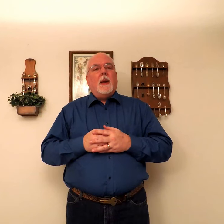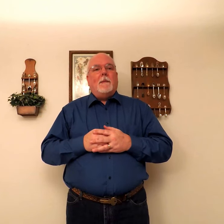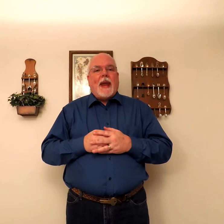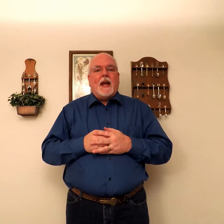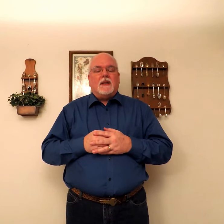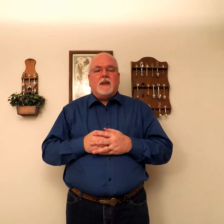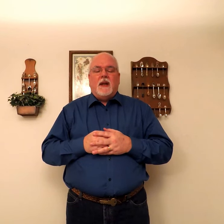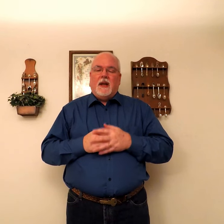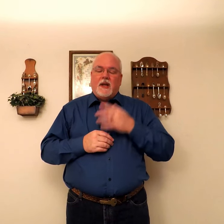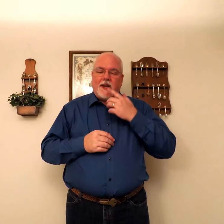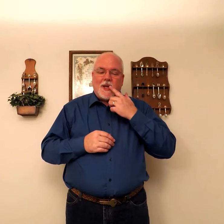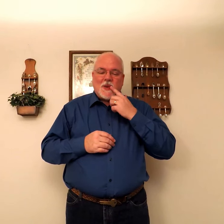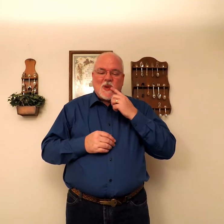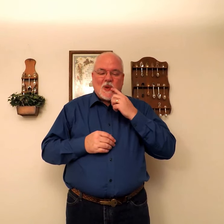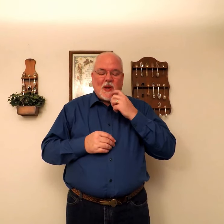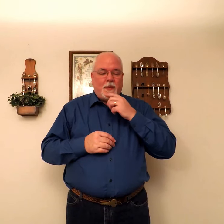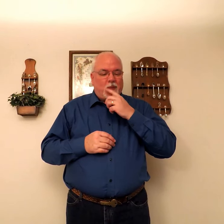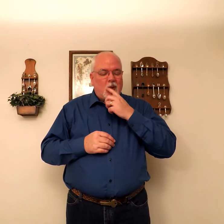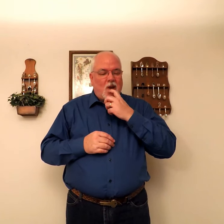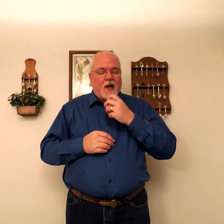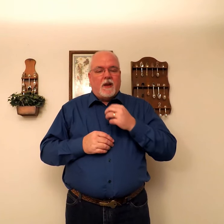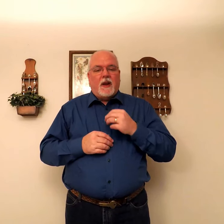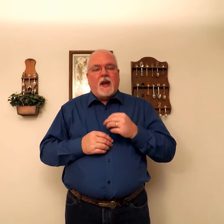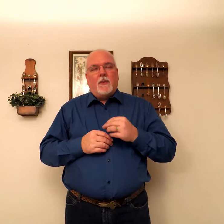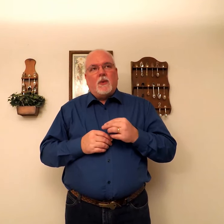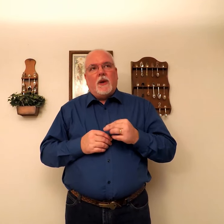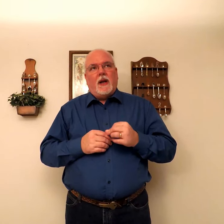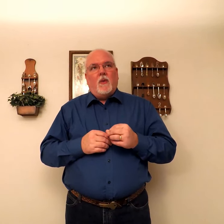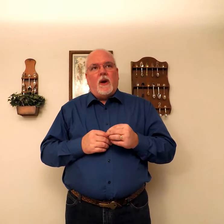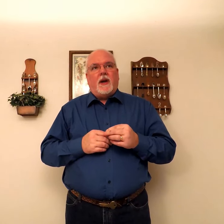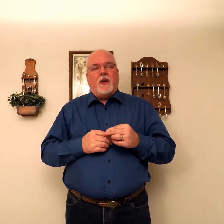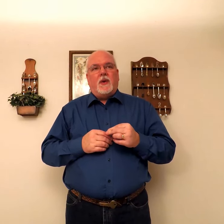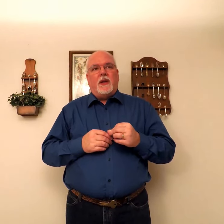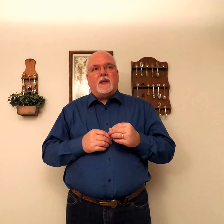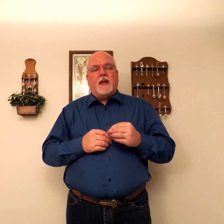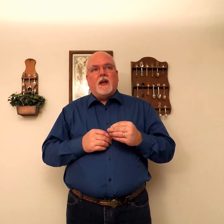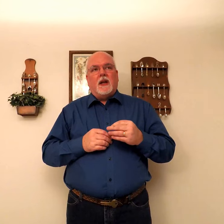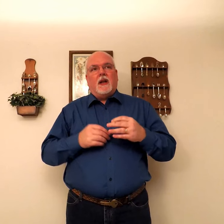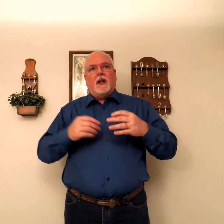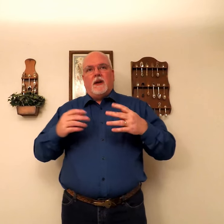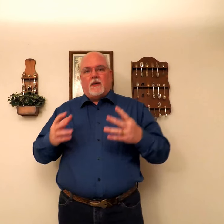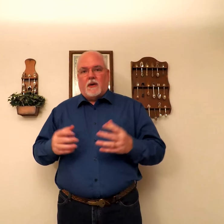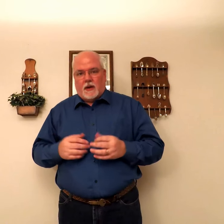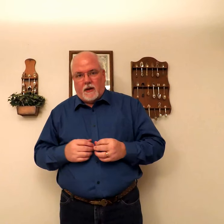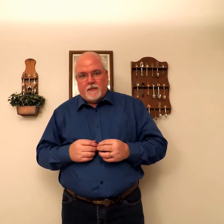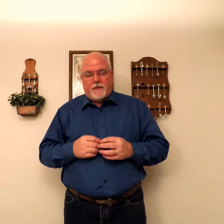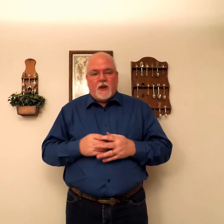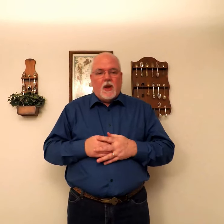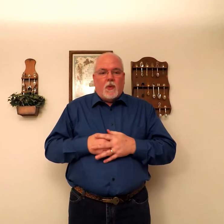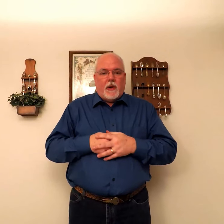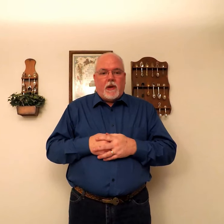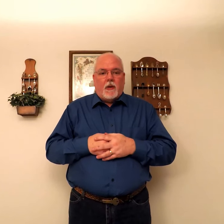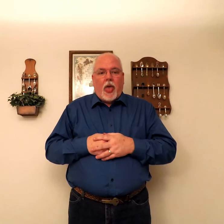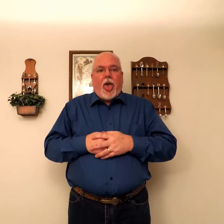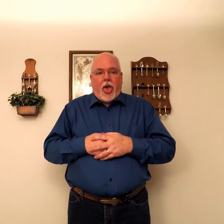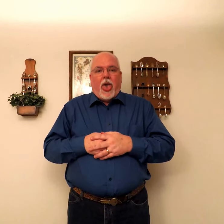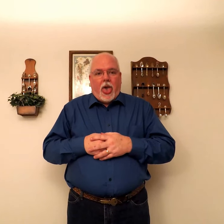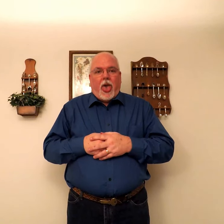Pants. Now, if we really wanted to do this literally, we would go, ha, ha,